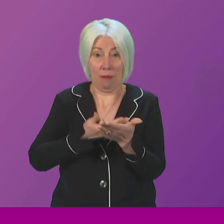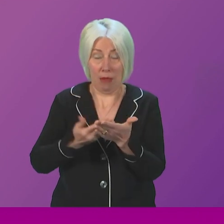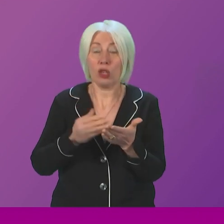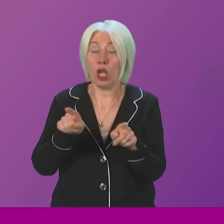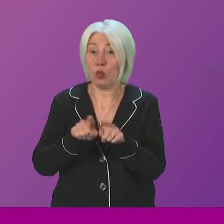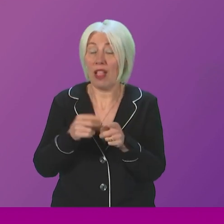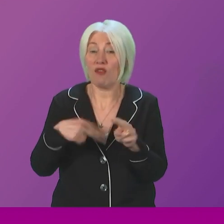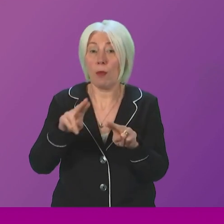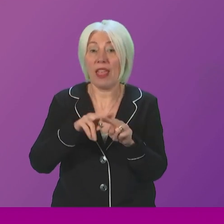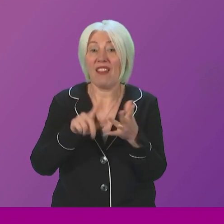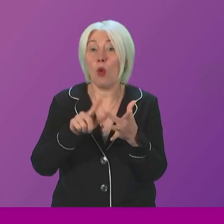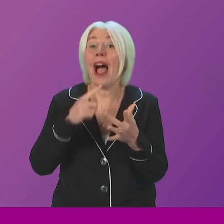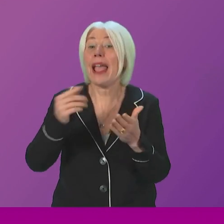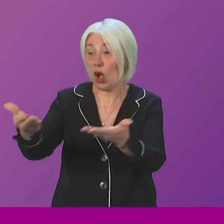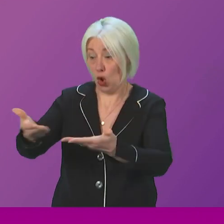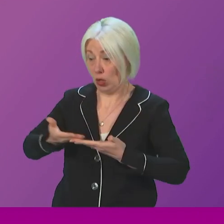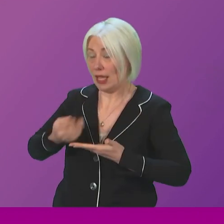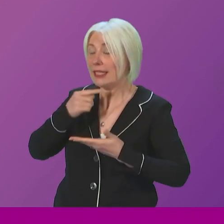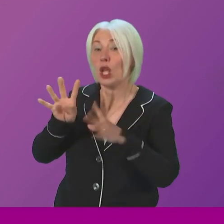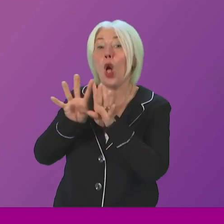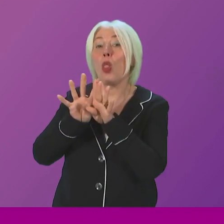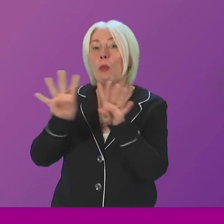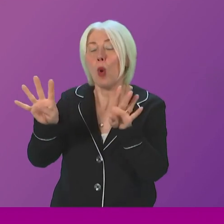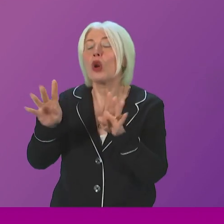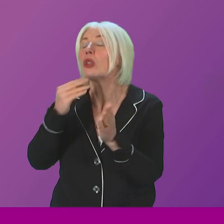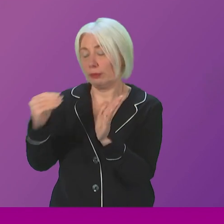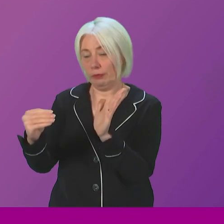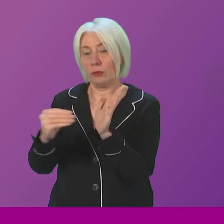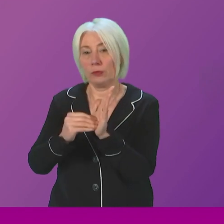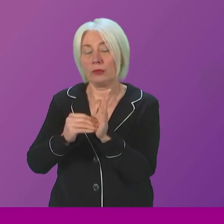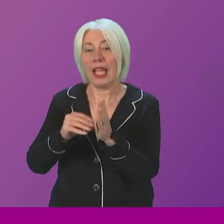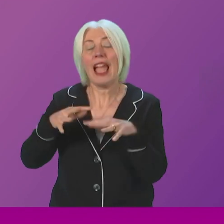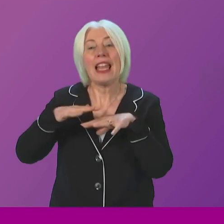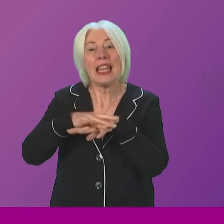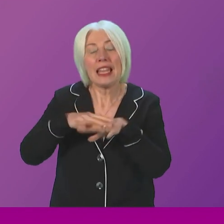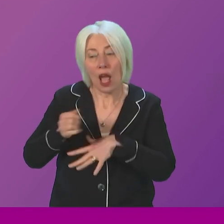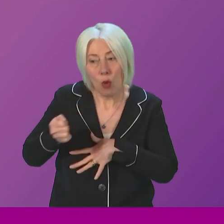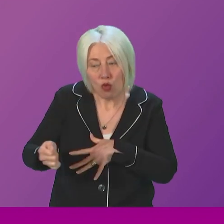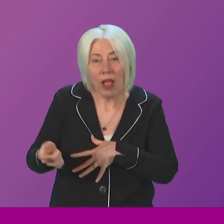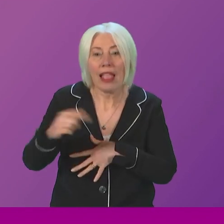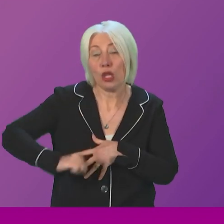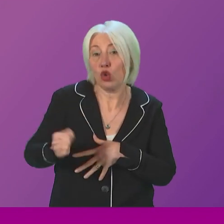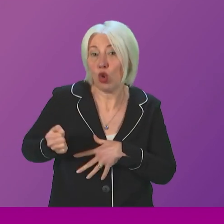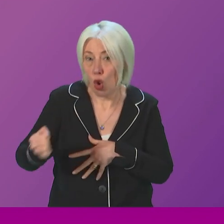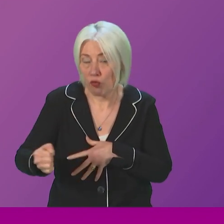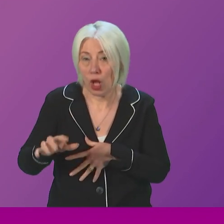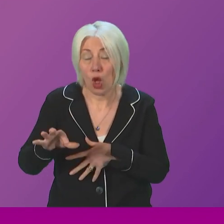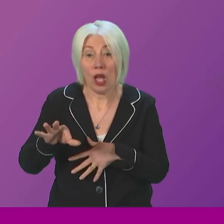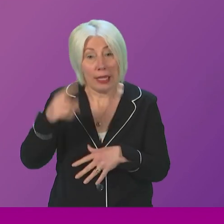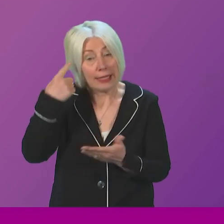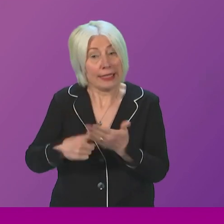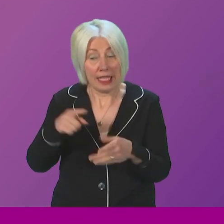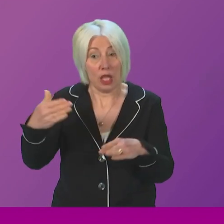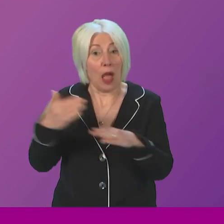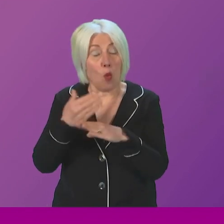FOI state this. The board has asked to note that Network Rail and ScotRail chose to do the work at this